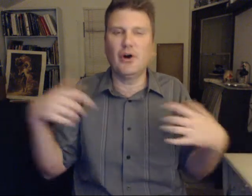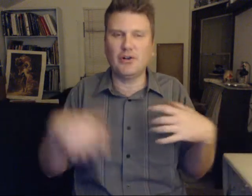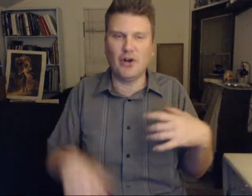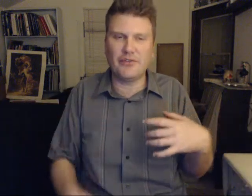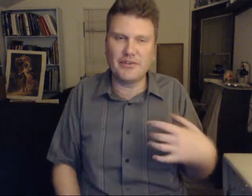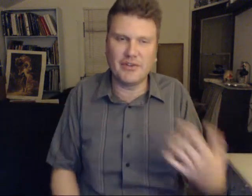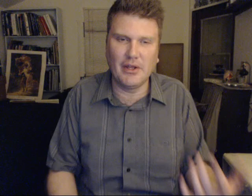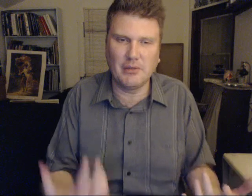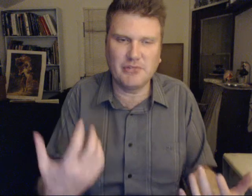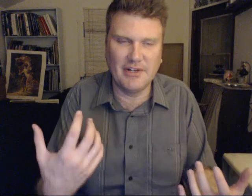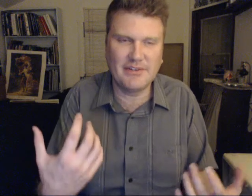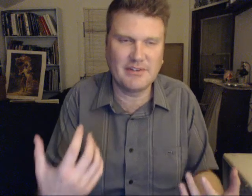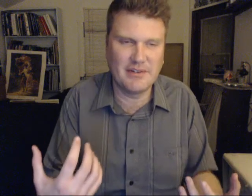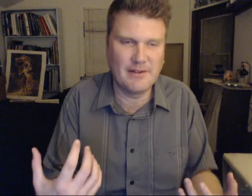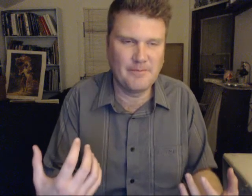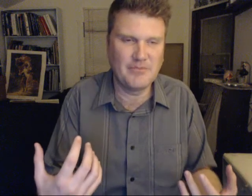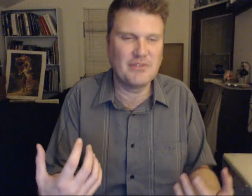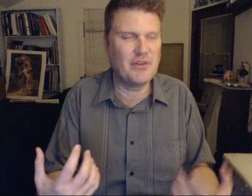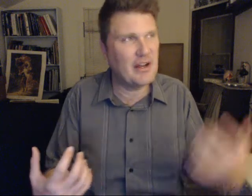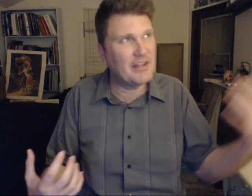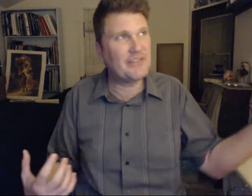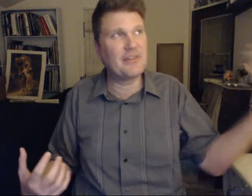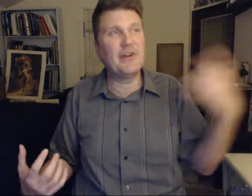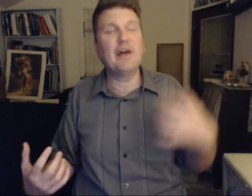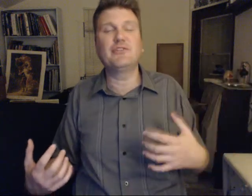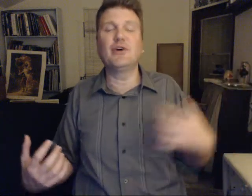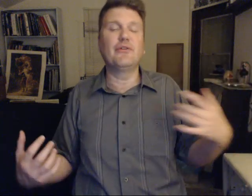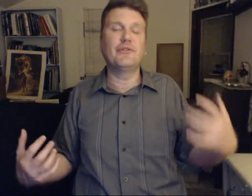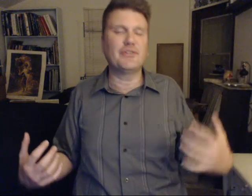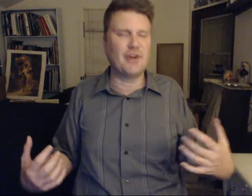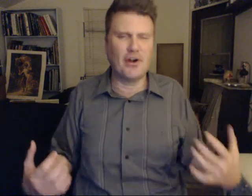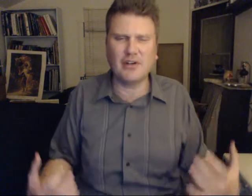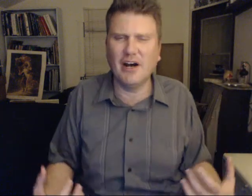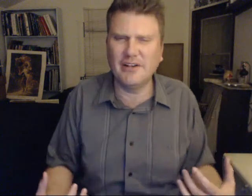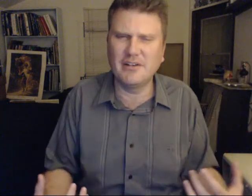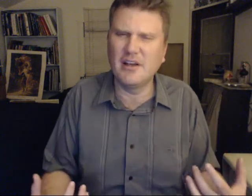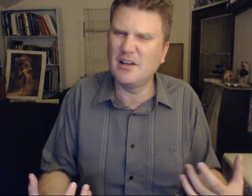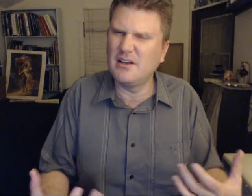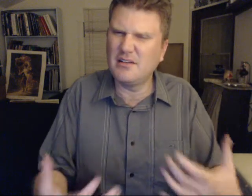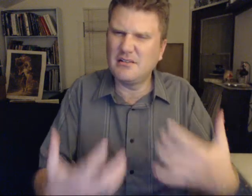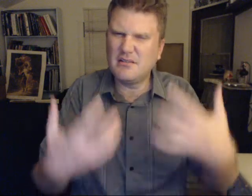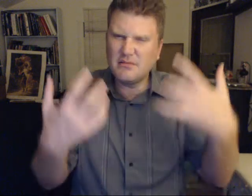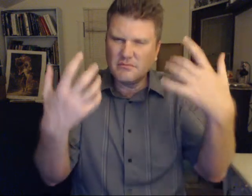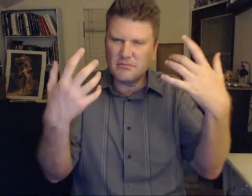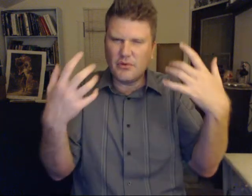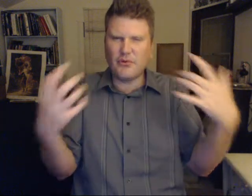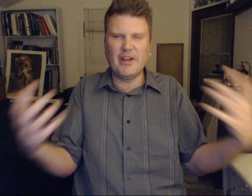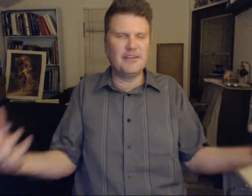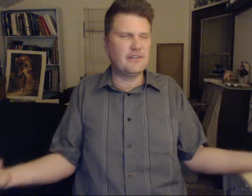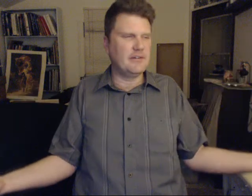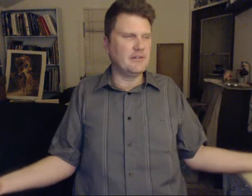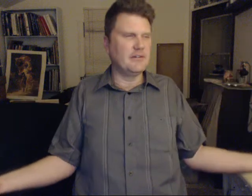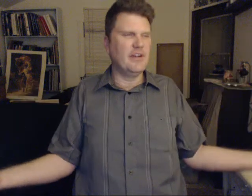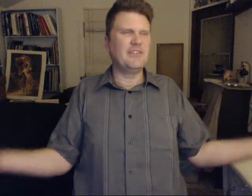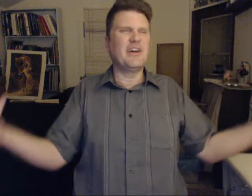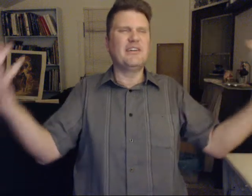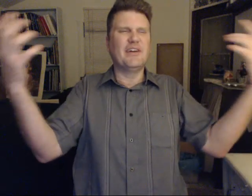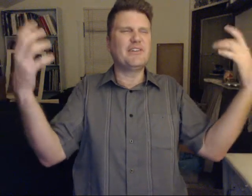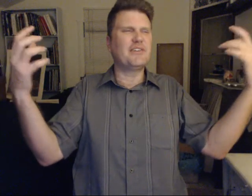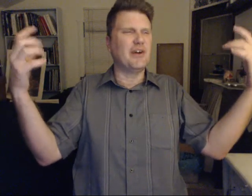Agartha is another place. So you don't necessarily have to go through this archon creation. It is not necessary,